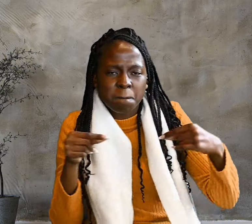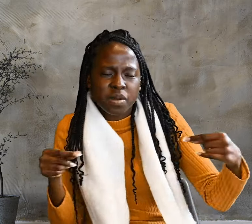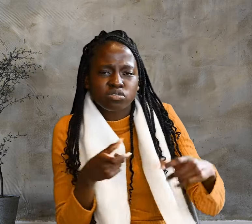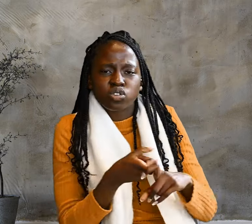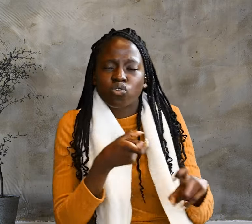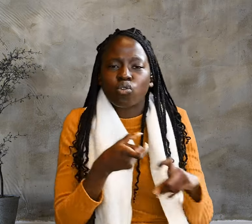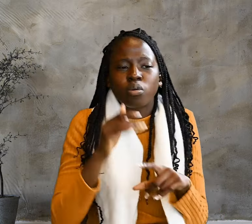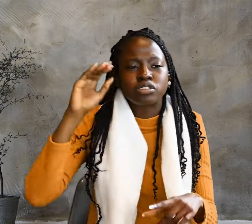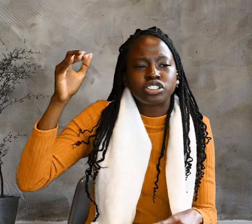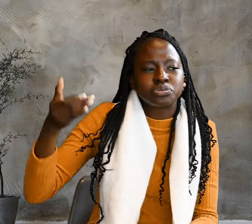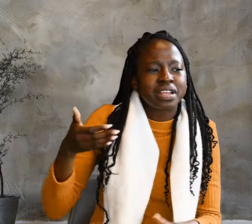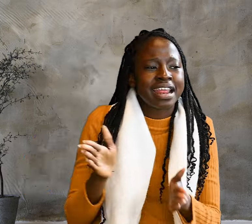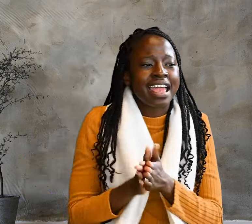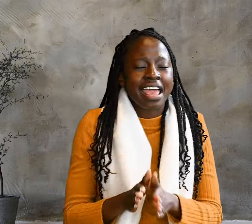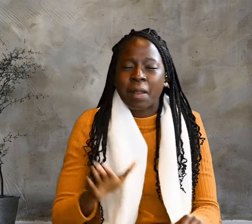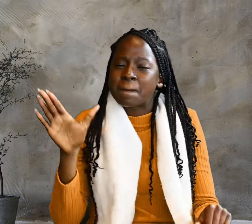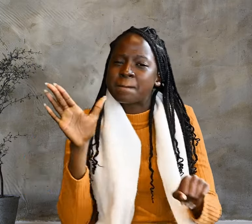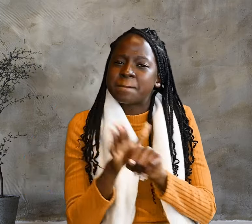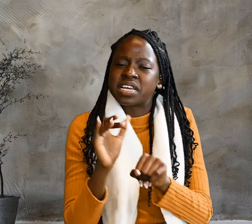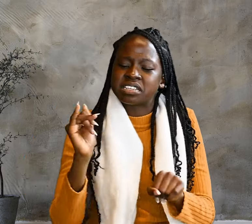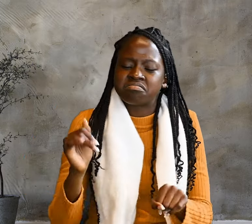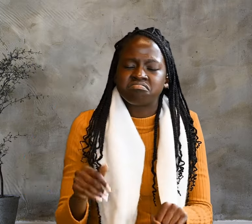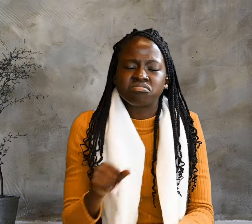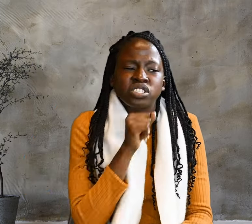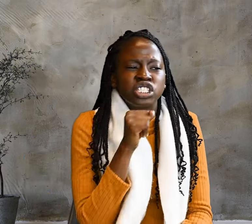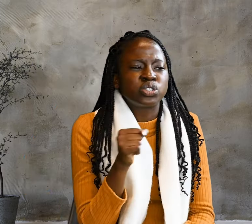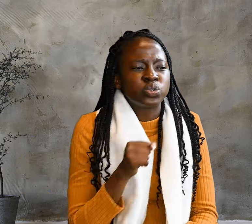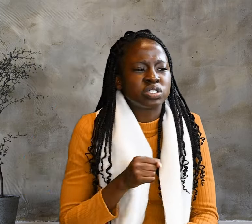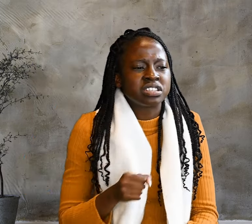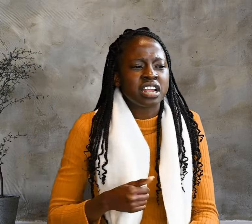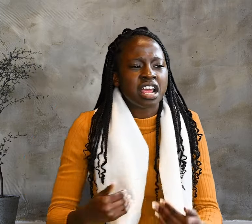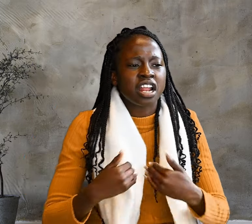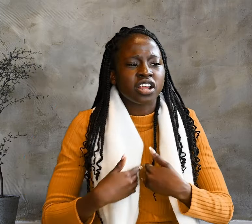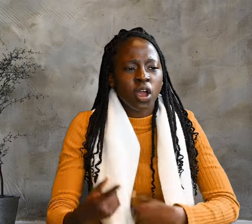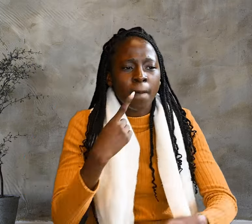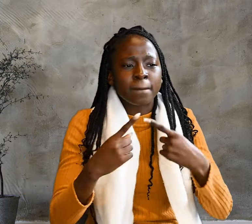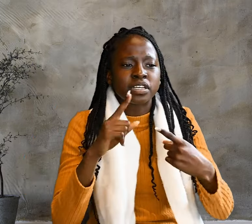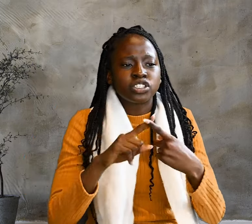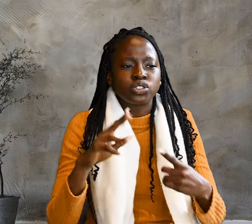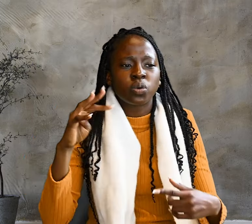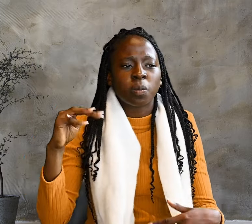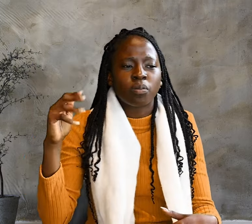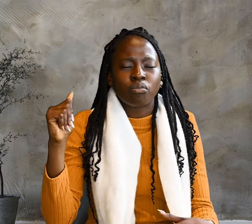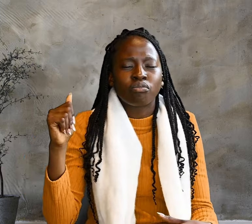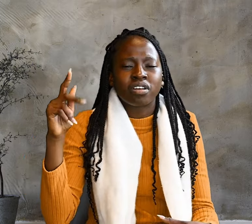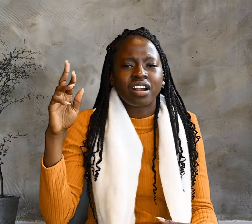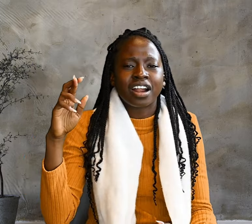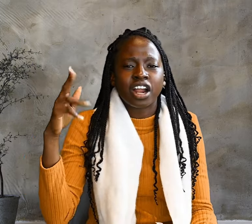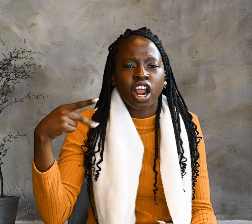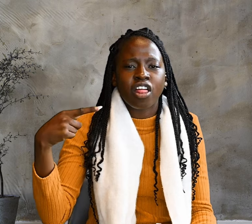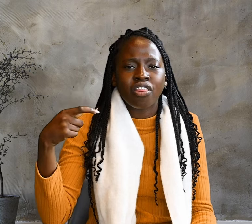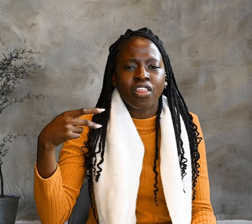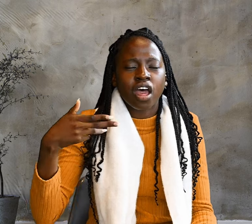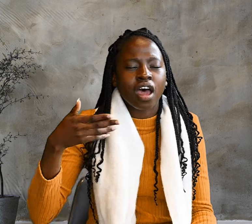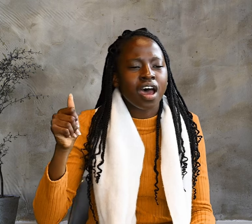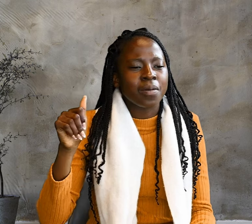And many Jews had come to Martha and Mary to comfort them in their loss of their brother.